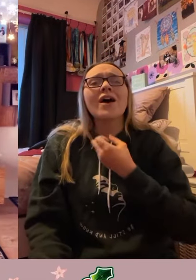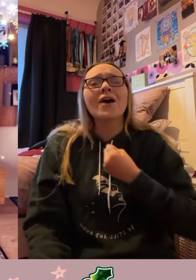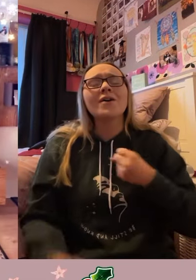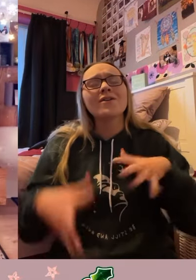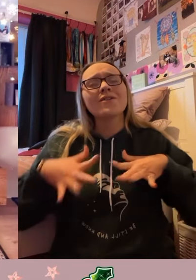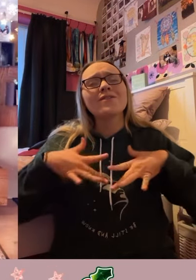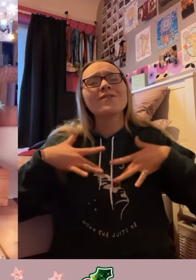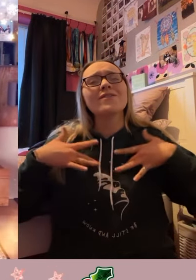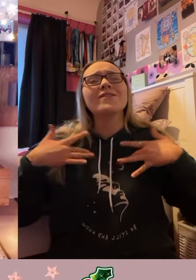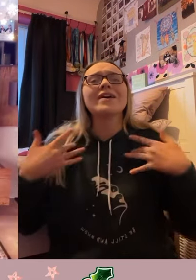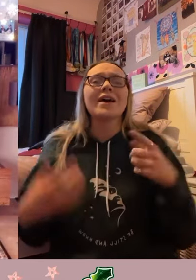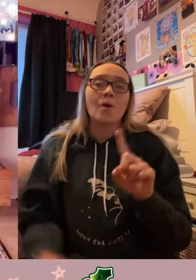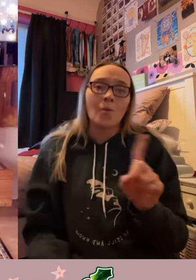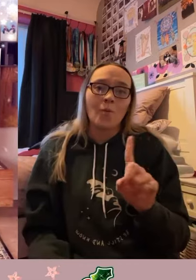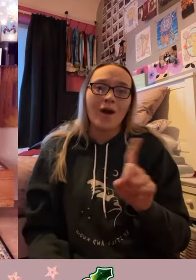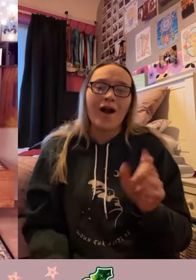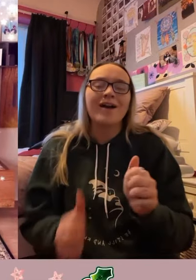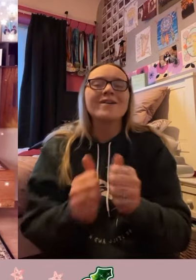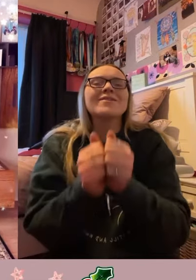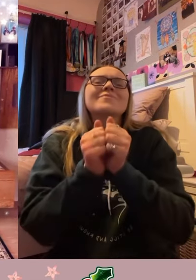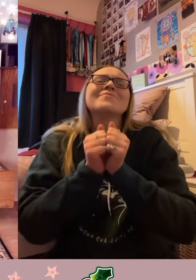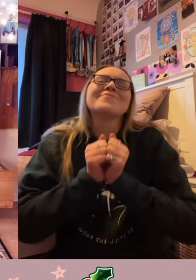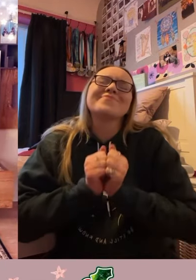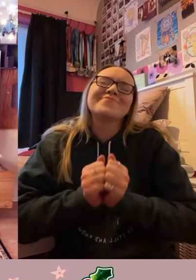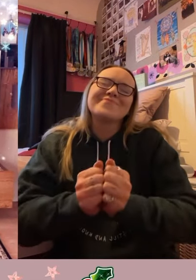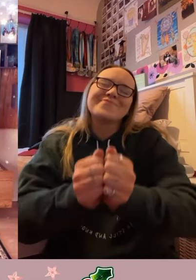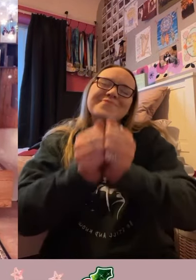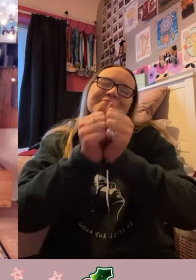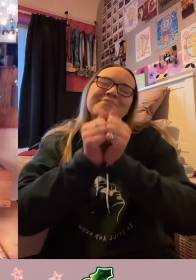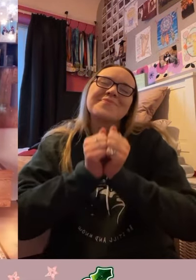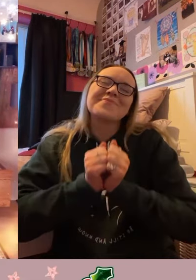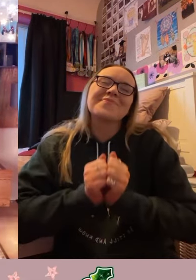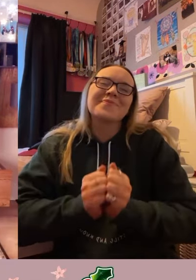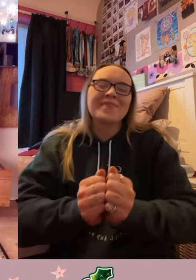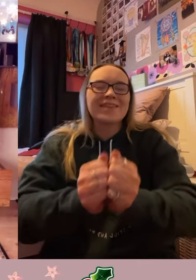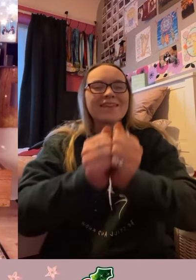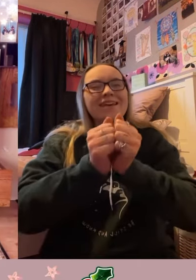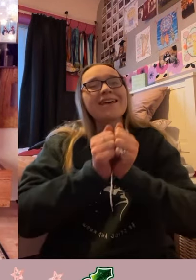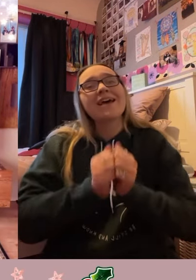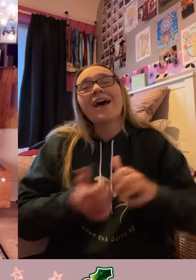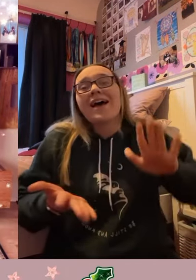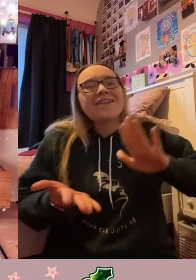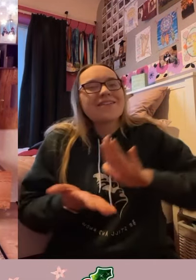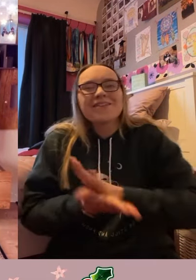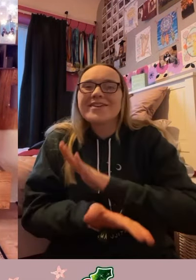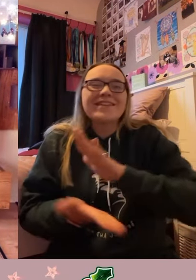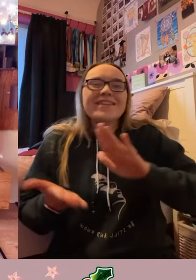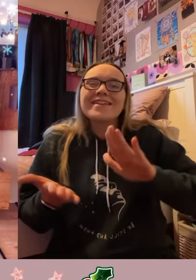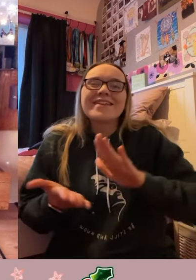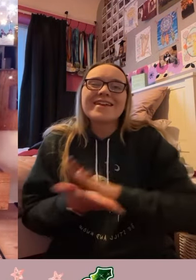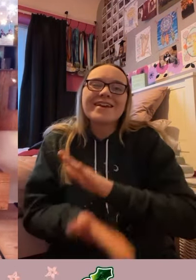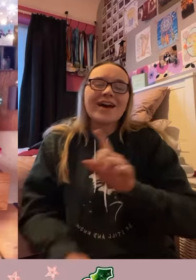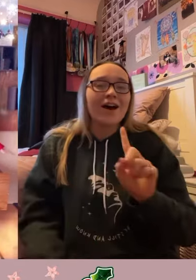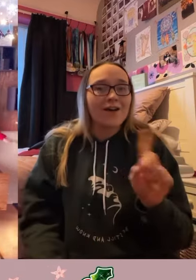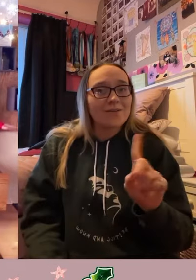fails its word. A thrill of